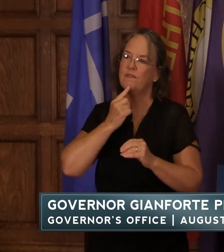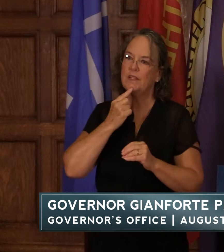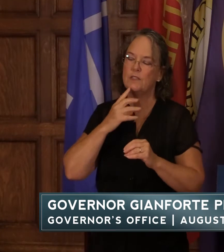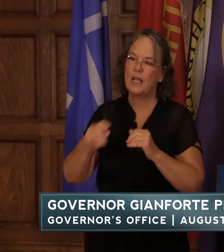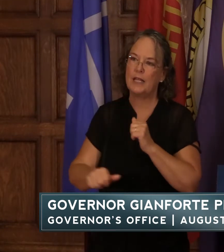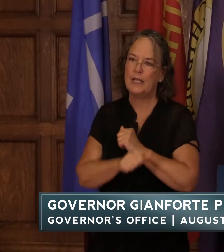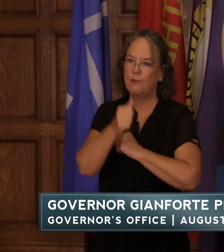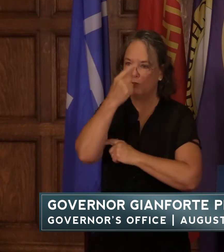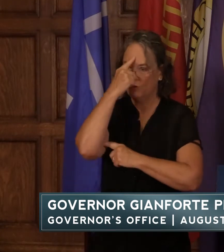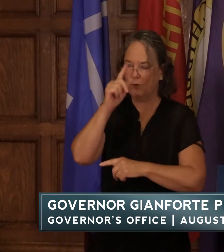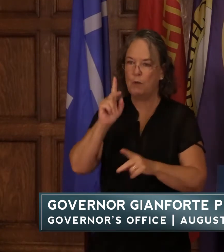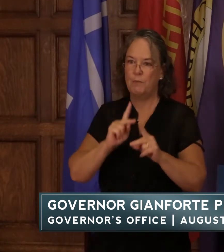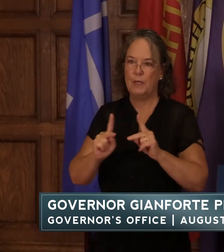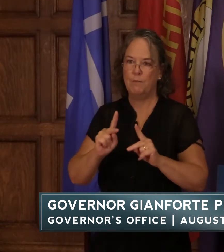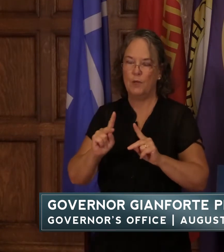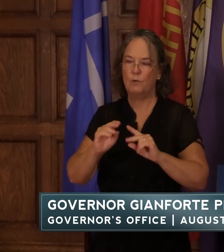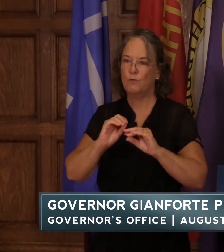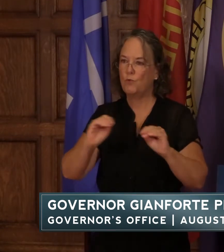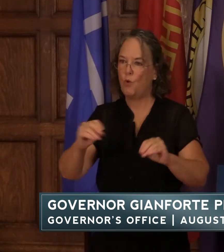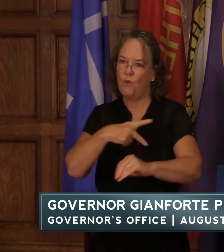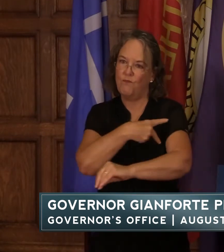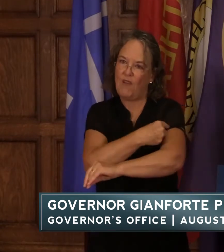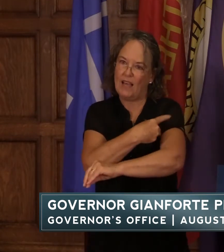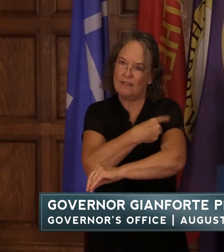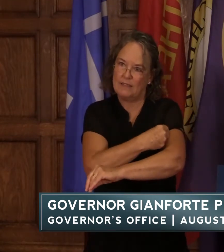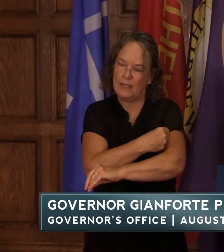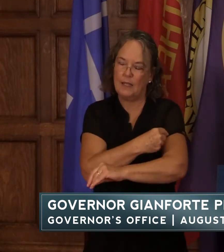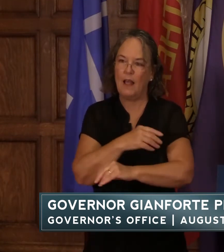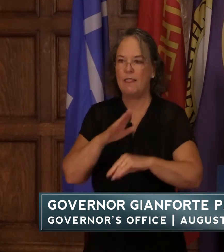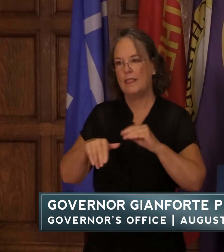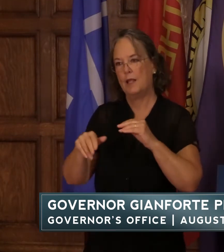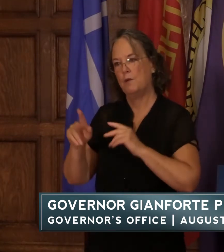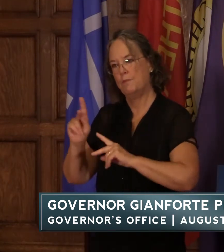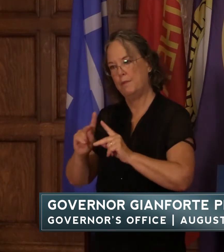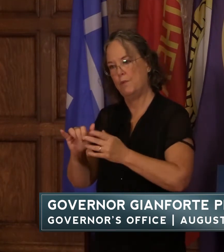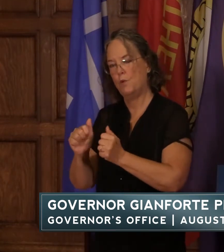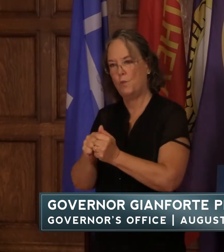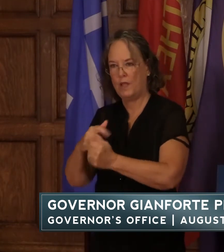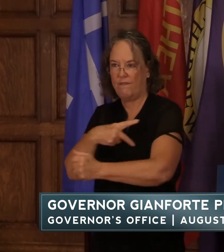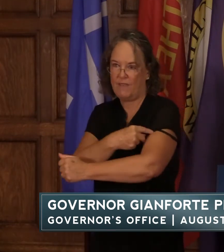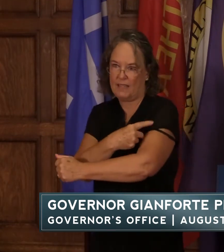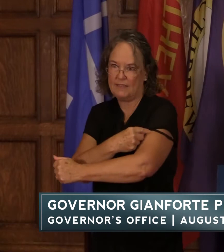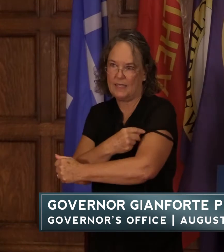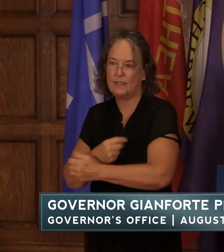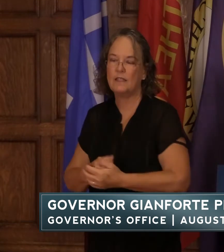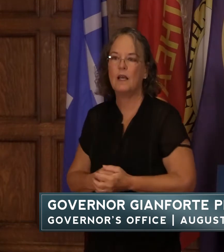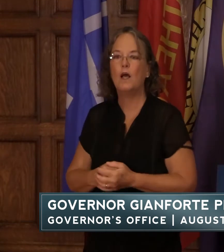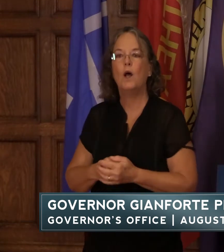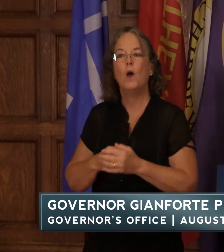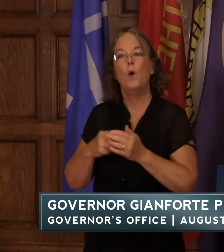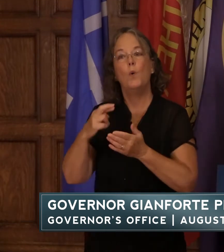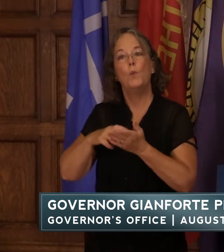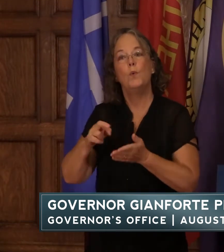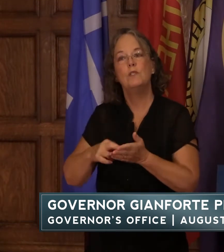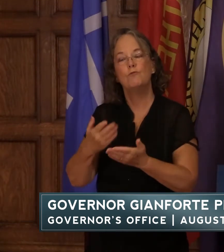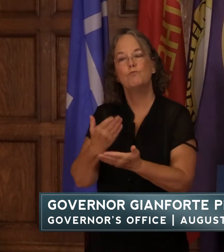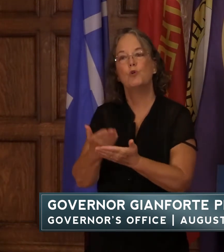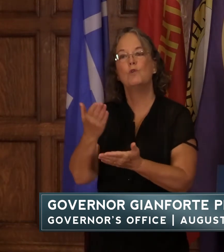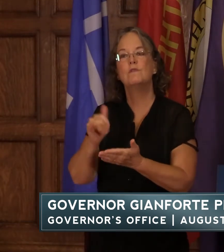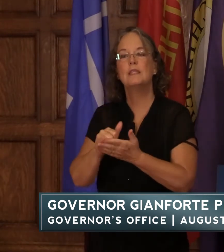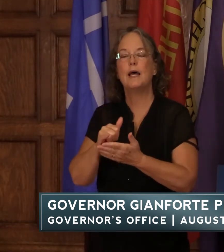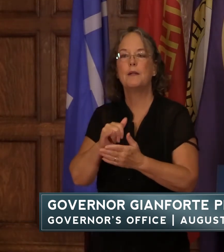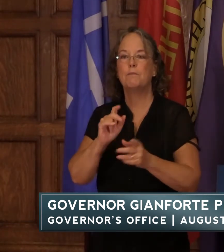for unvaccinated montanans than for vaccinated montanans research shows that